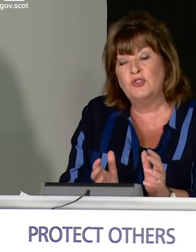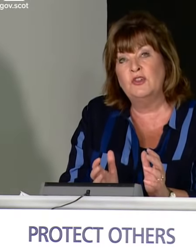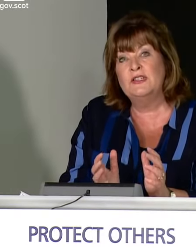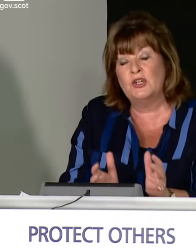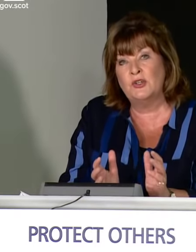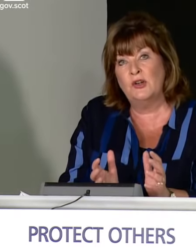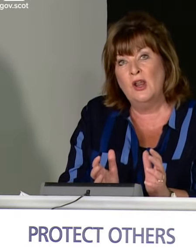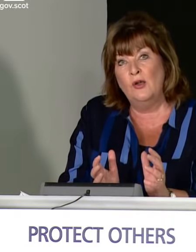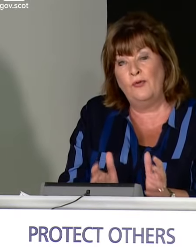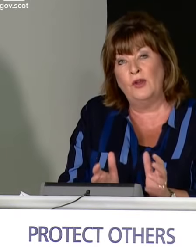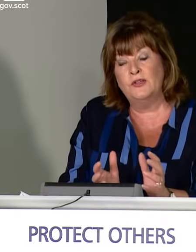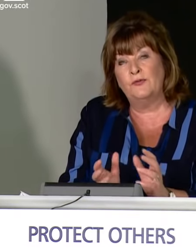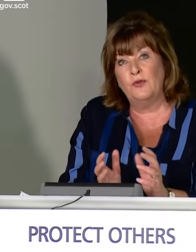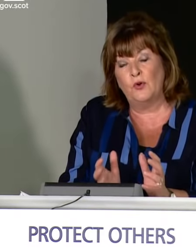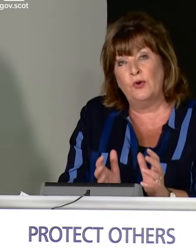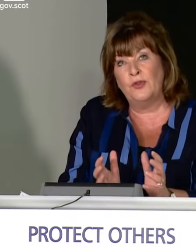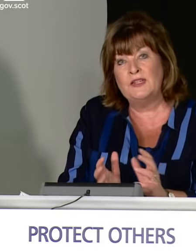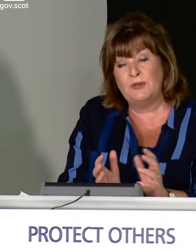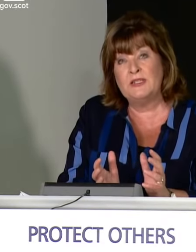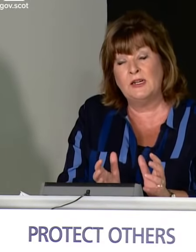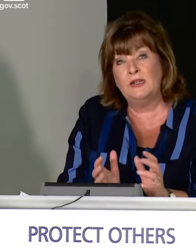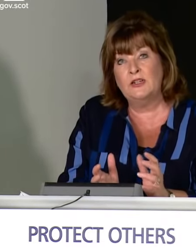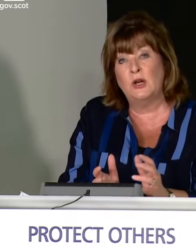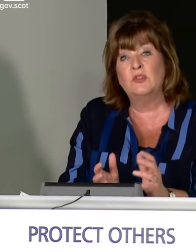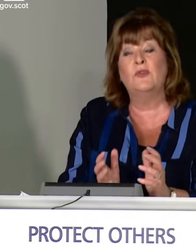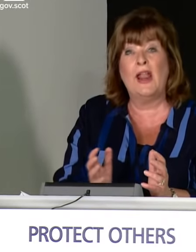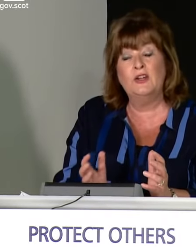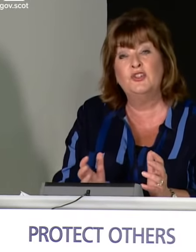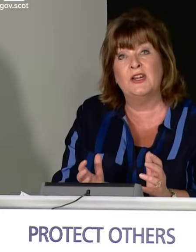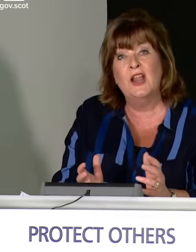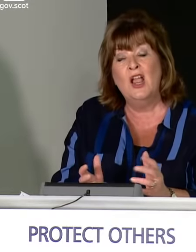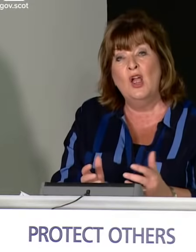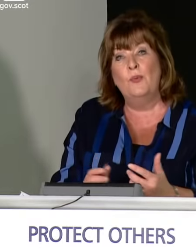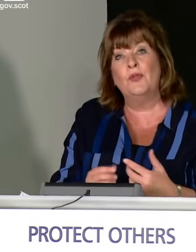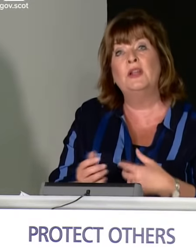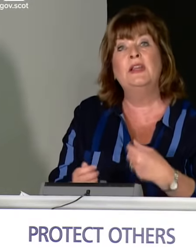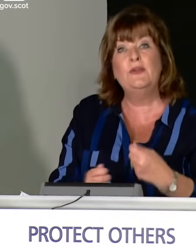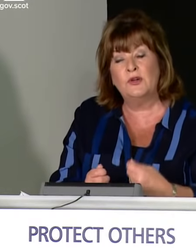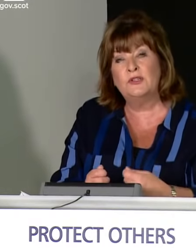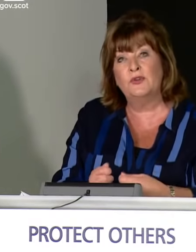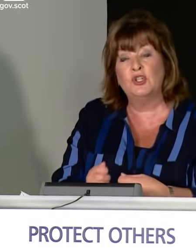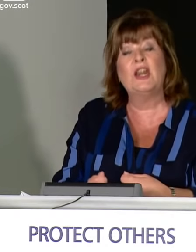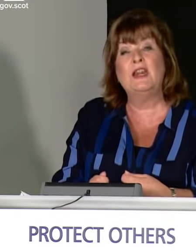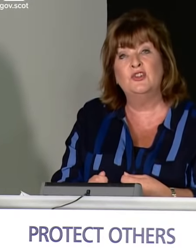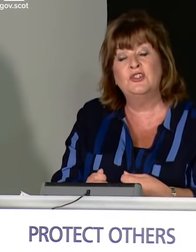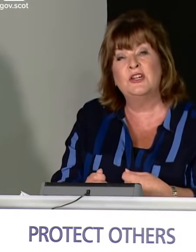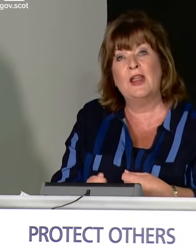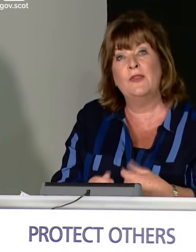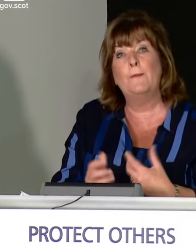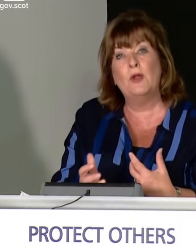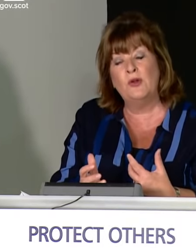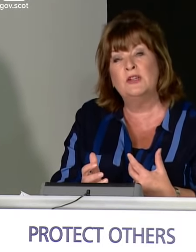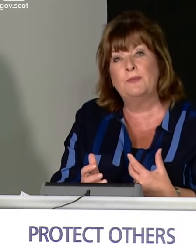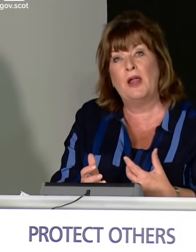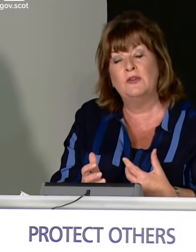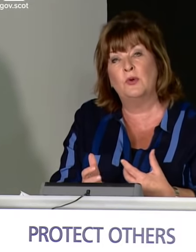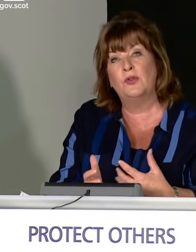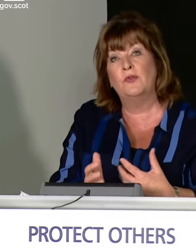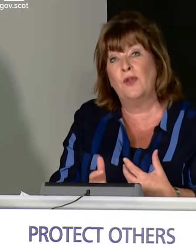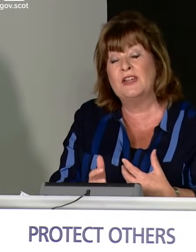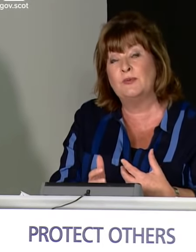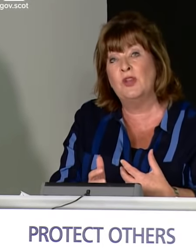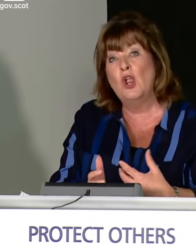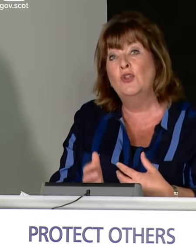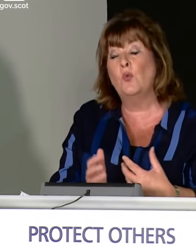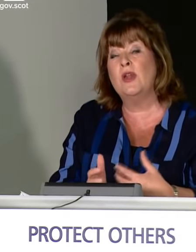million transition fund for the North East, particularly in terms of energy. But the levers for change to get the billions of pounds